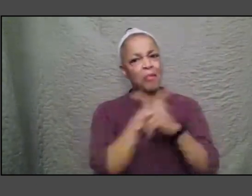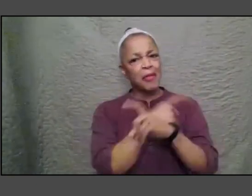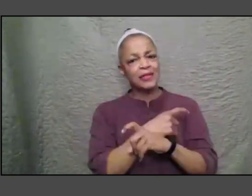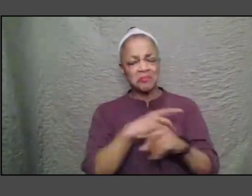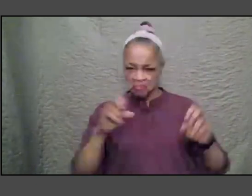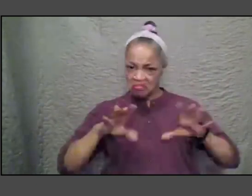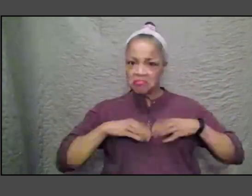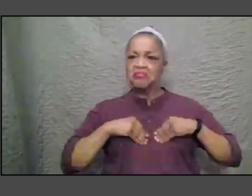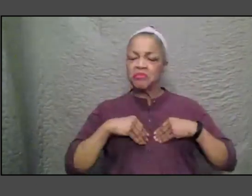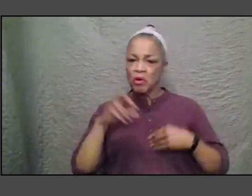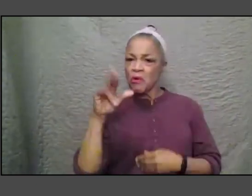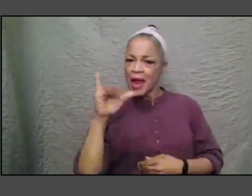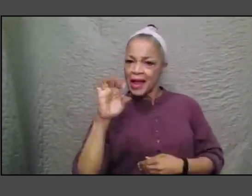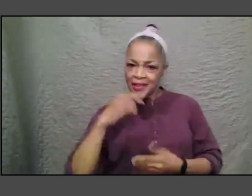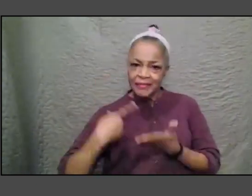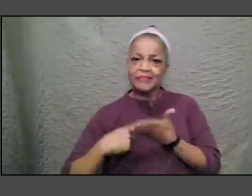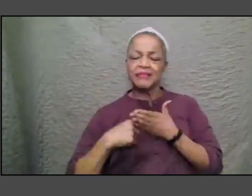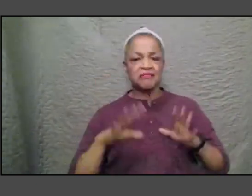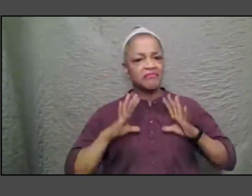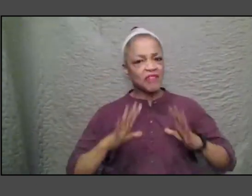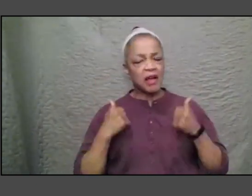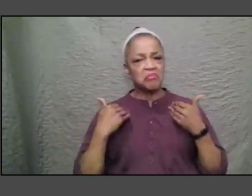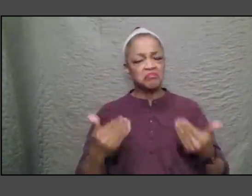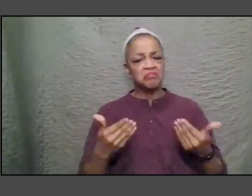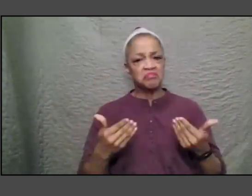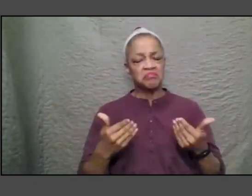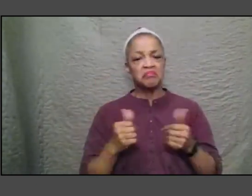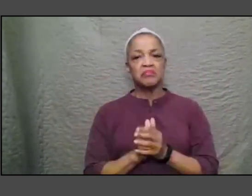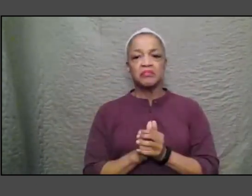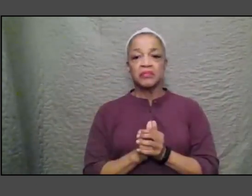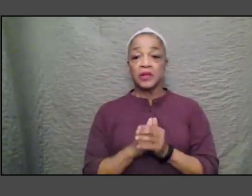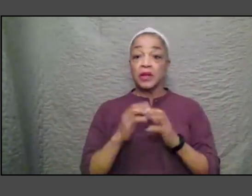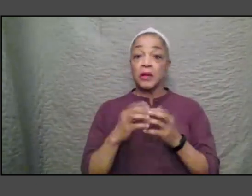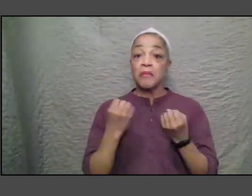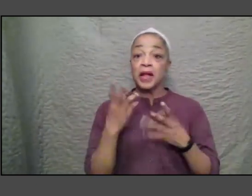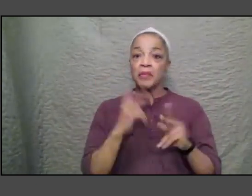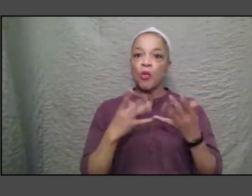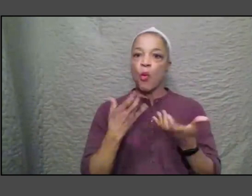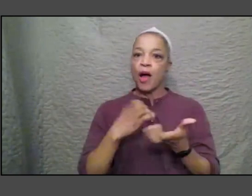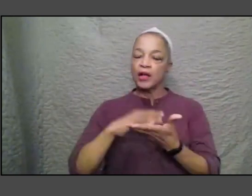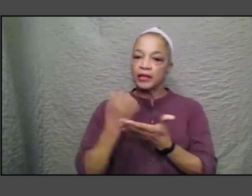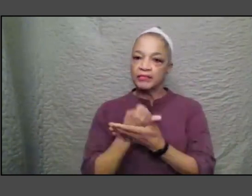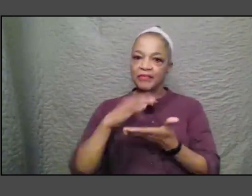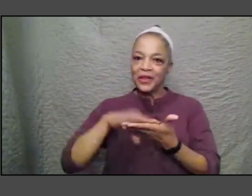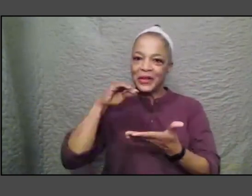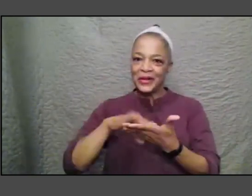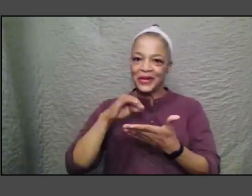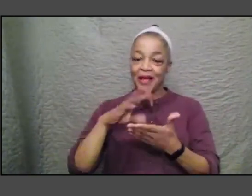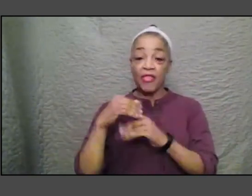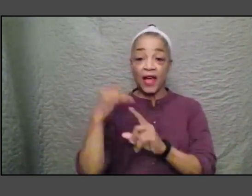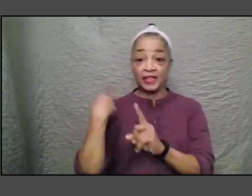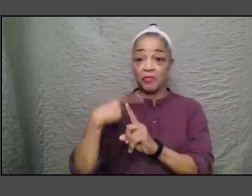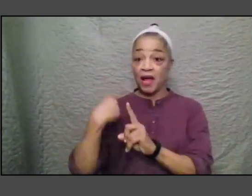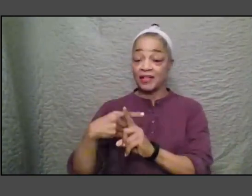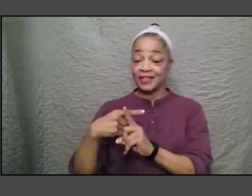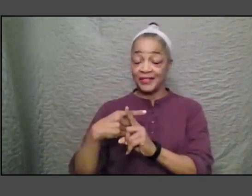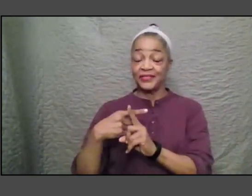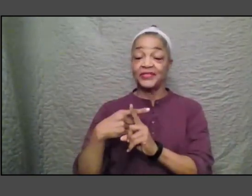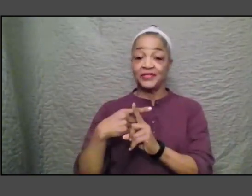there's a there's a significant group of people that want to learn and I think that's very positive I think that as we've said there are museums